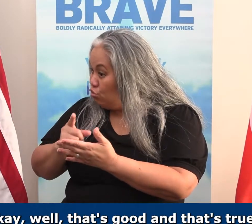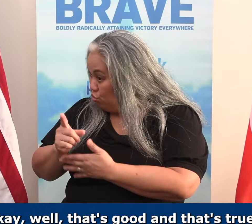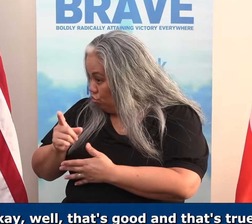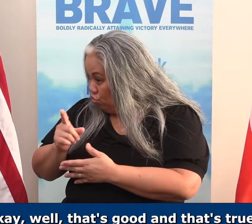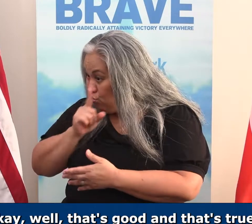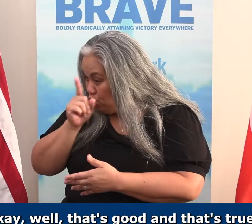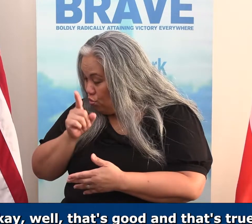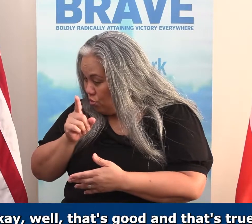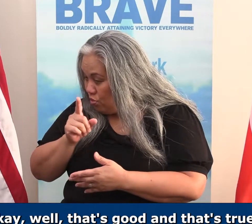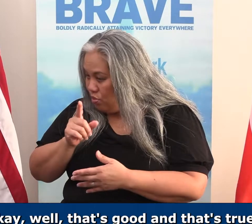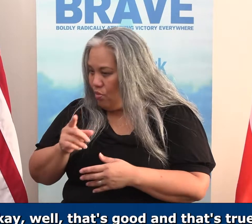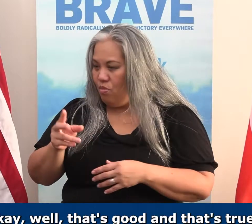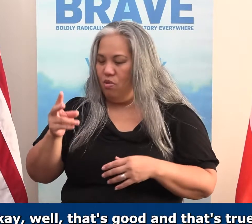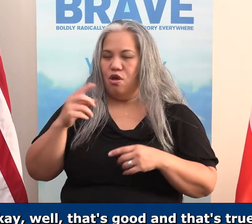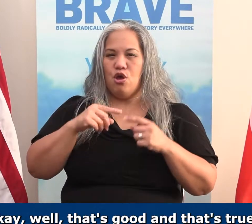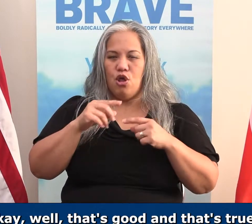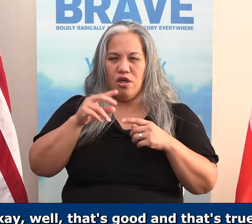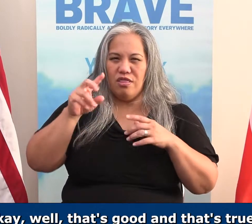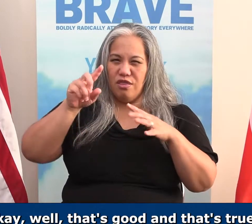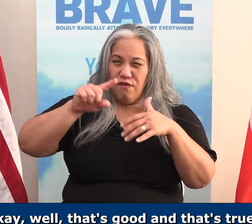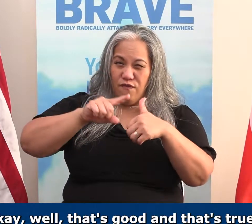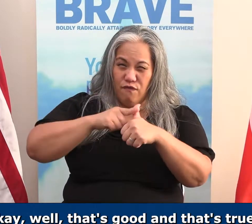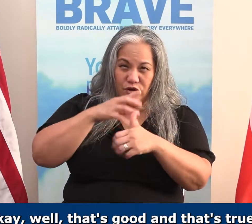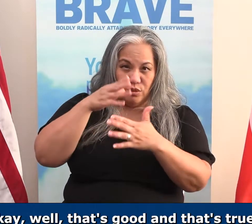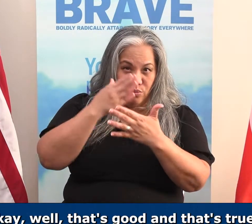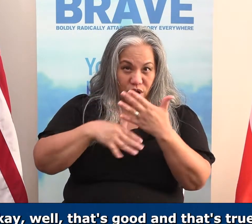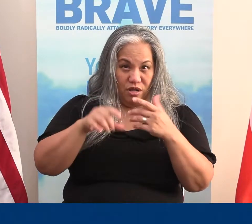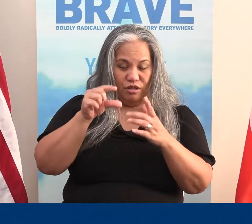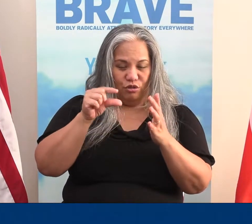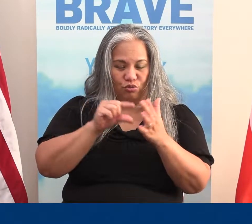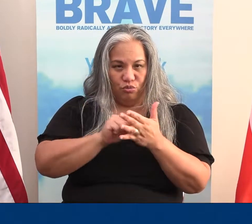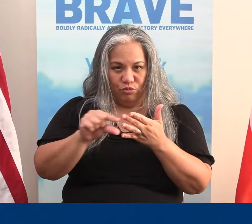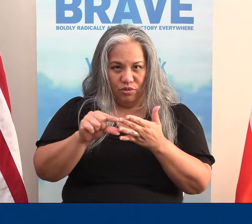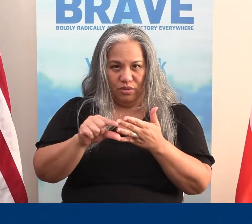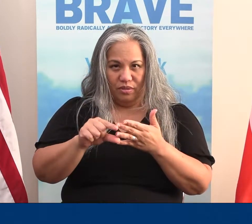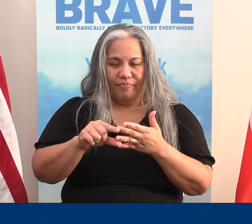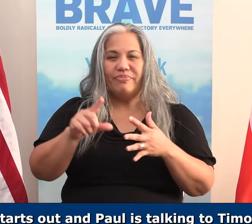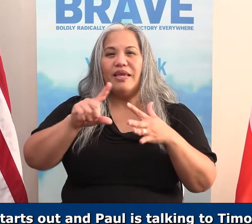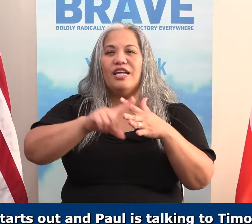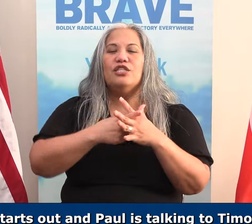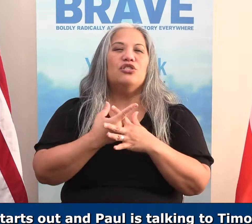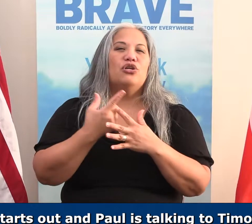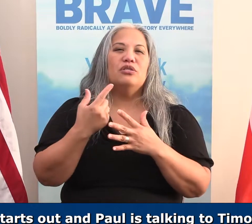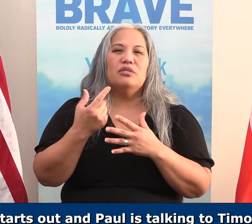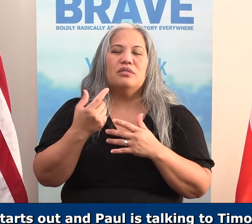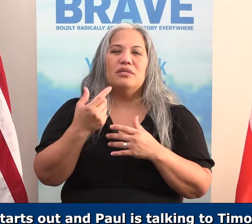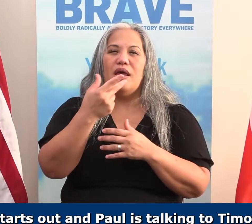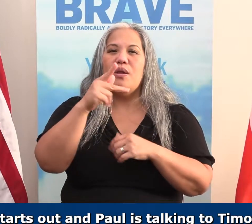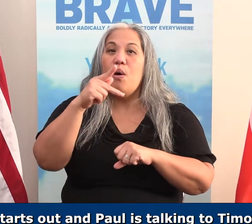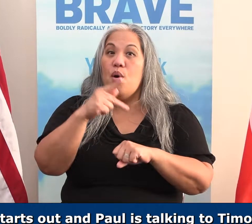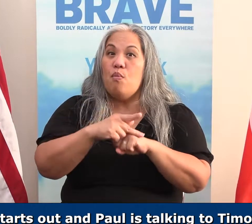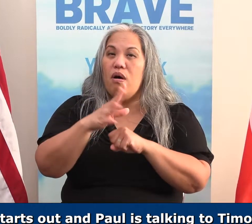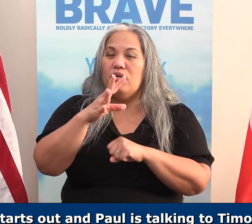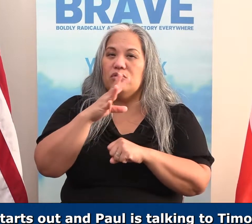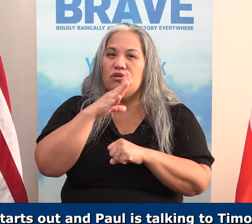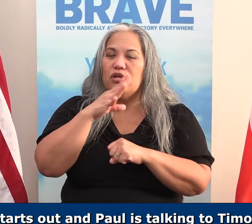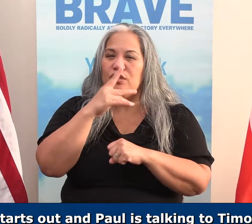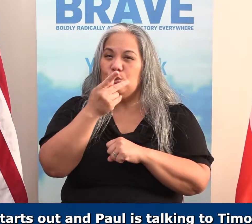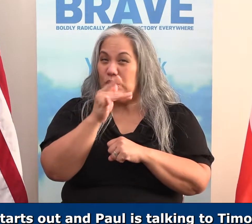true. Let's look at the first part of the Scripture here. He starts out, and Paul is talking to Timothy